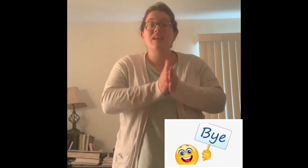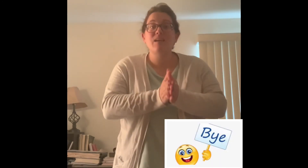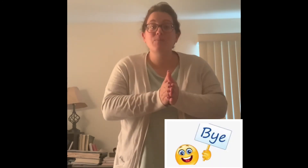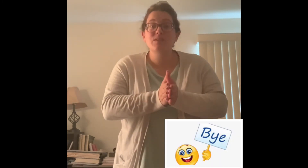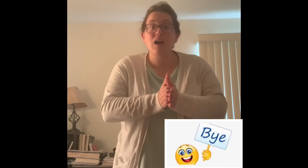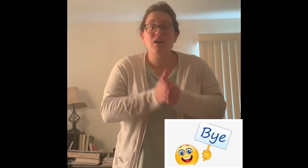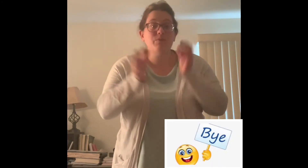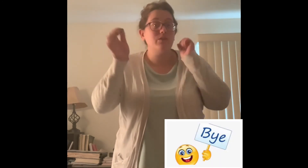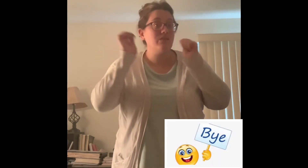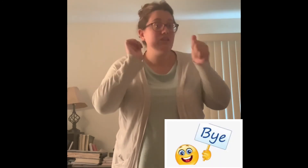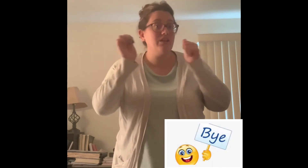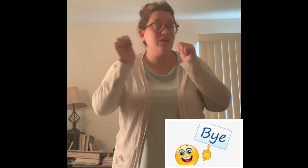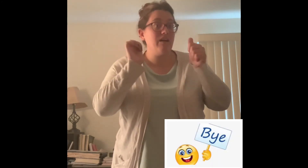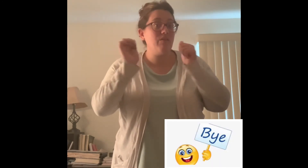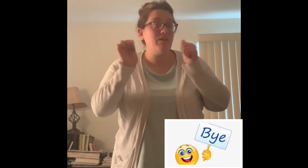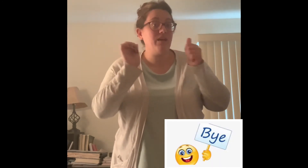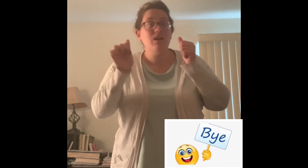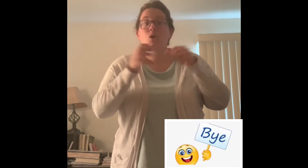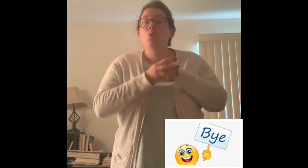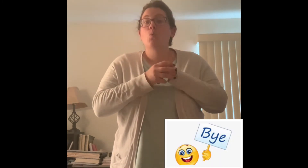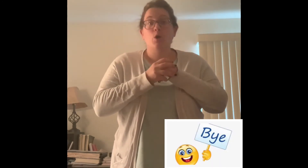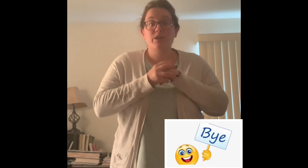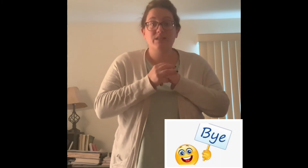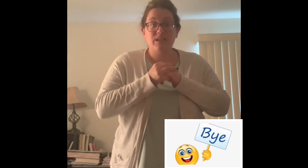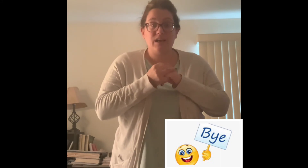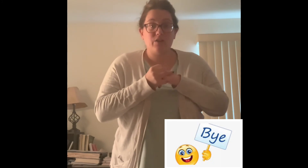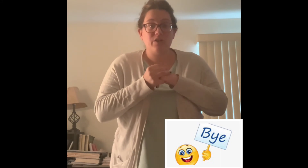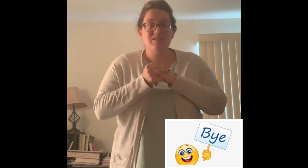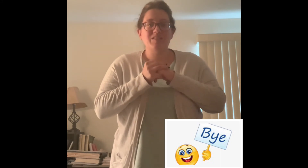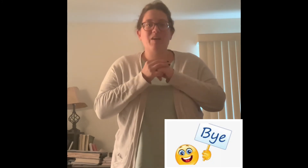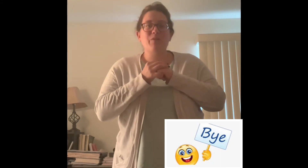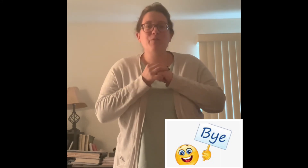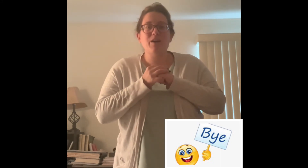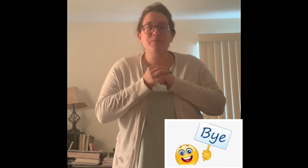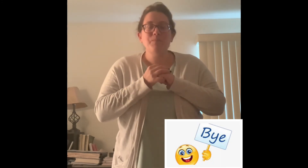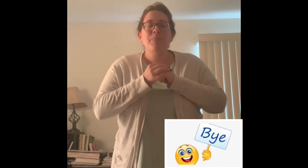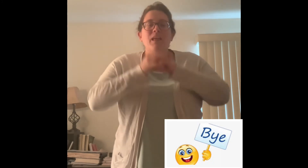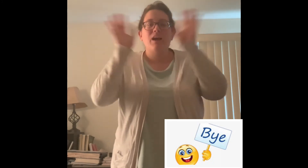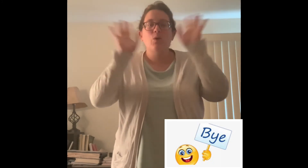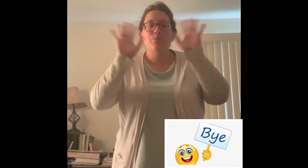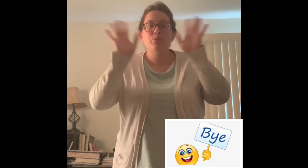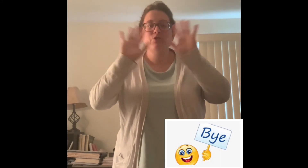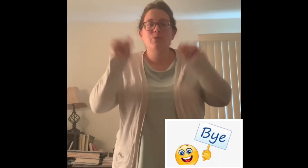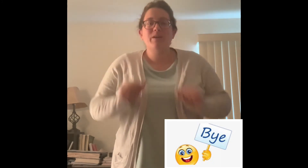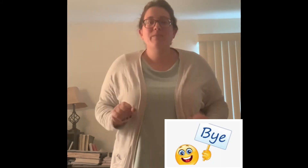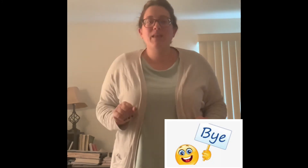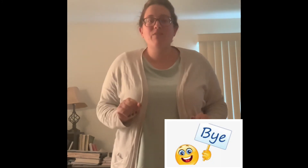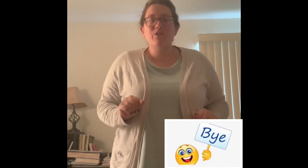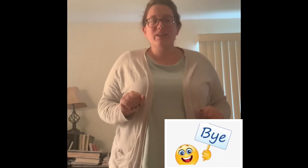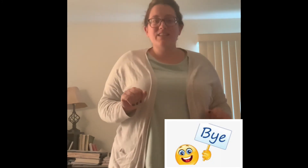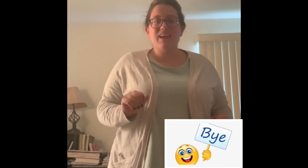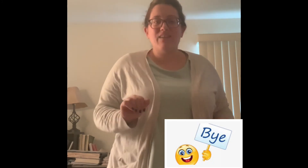time and you'll hear how they work together. It's a lot of fun. I hope you enjoy. Have a great day everybody!